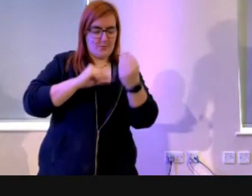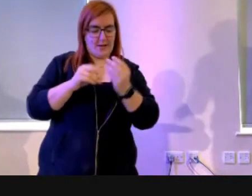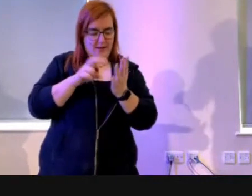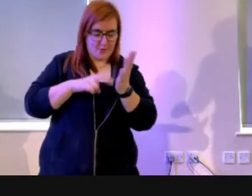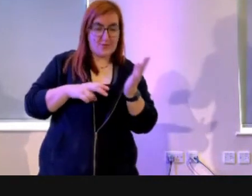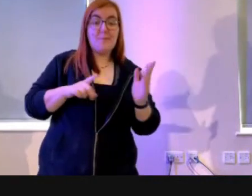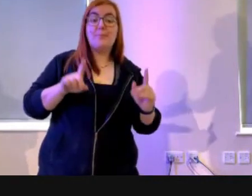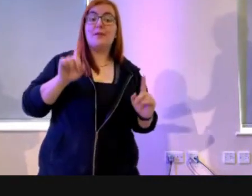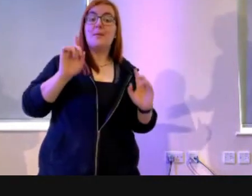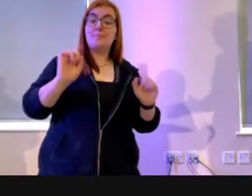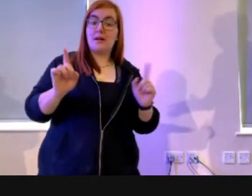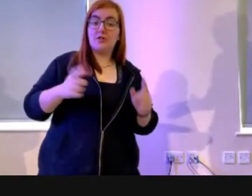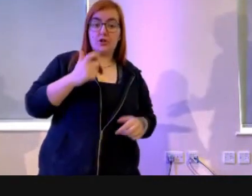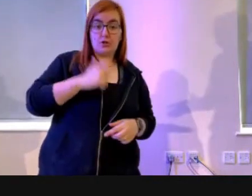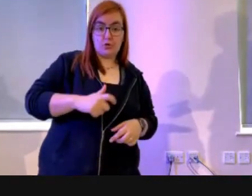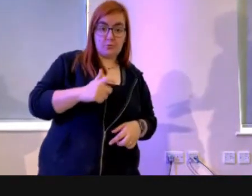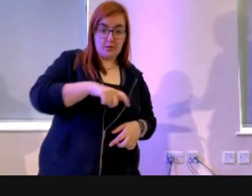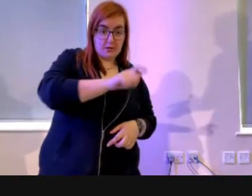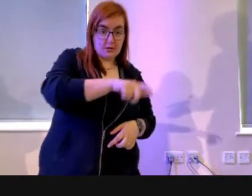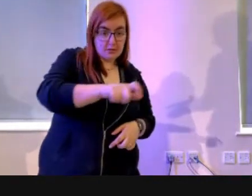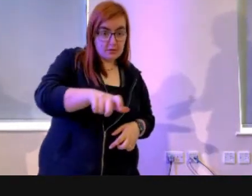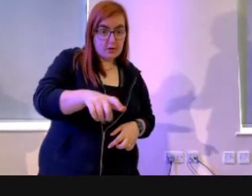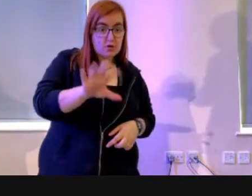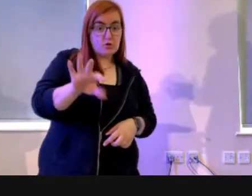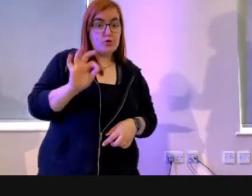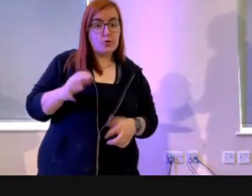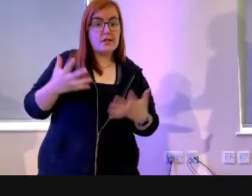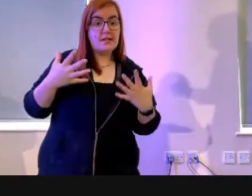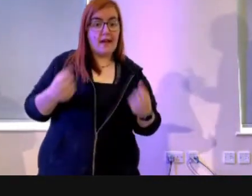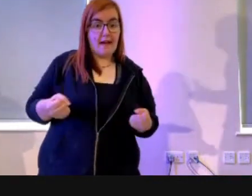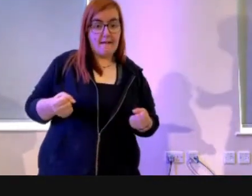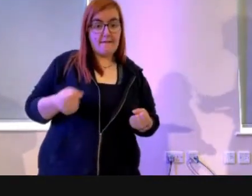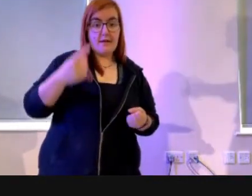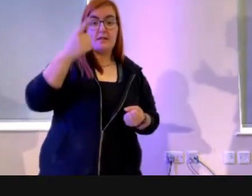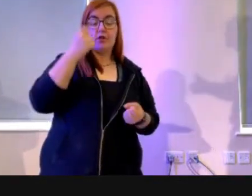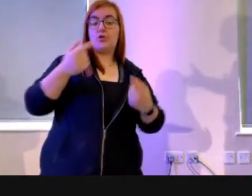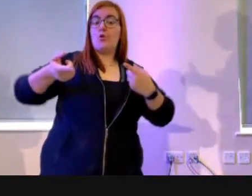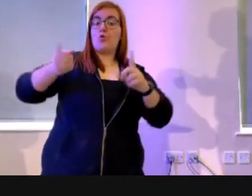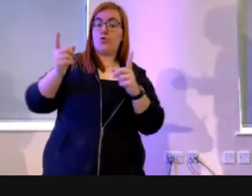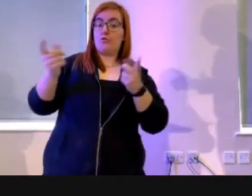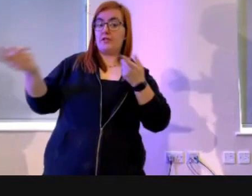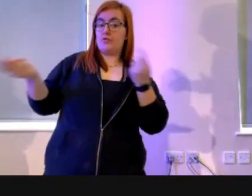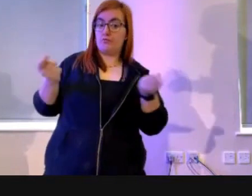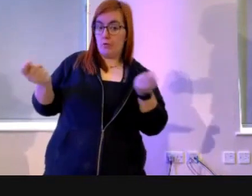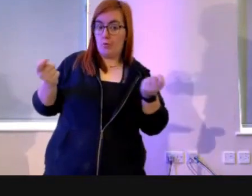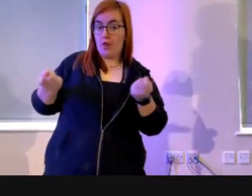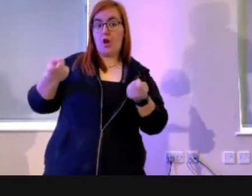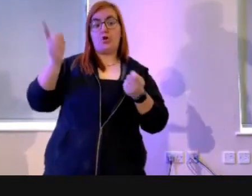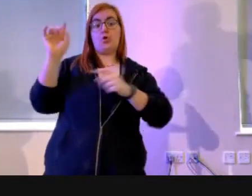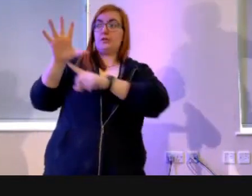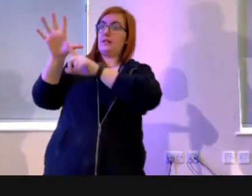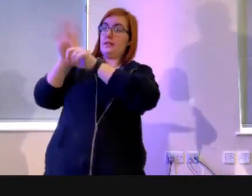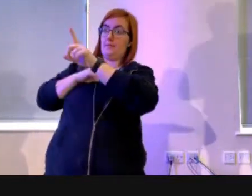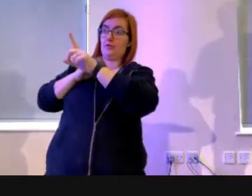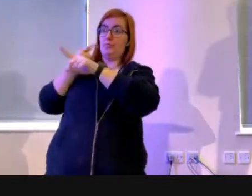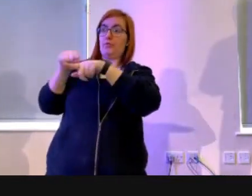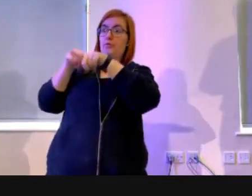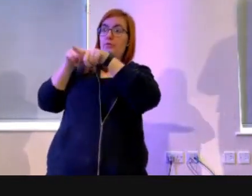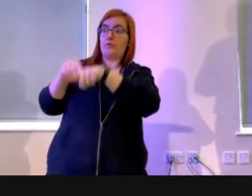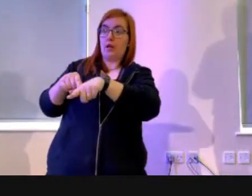Humanity had a choice. They could rule that authority and that image of God by following God's choice, God's